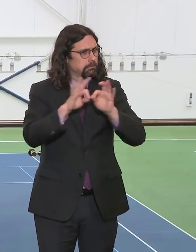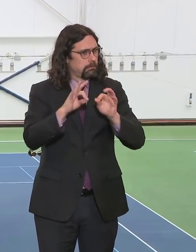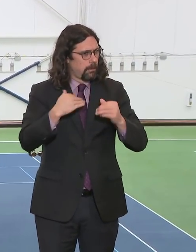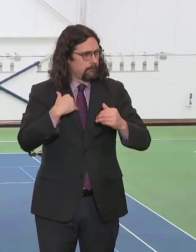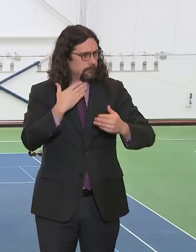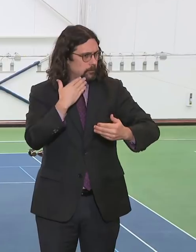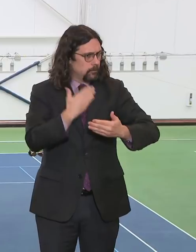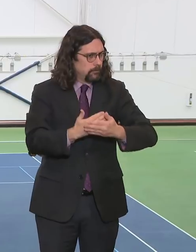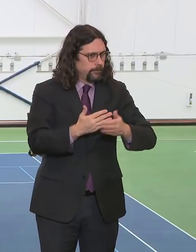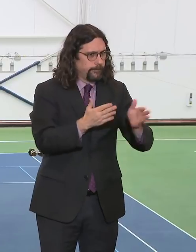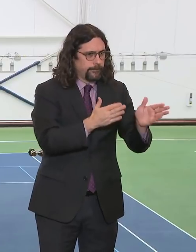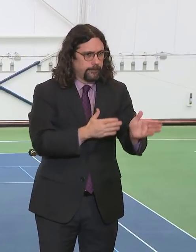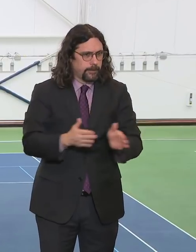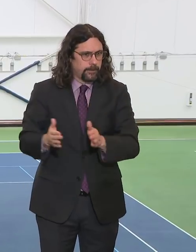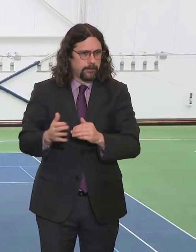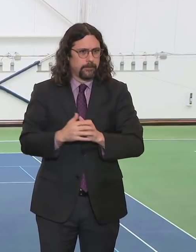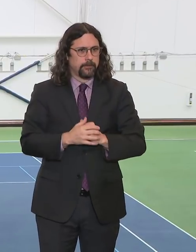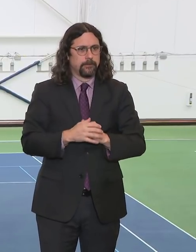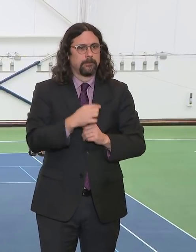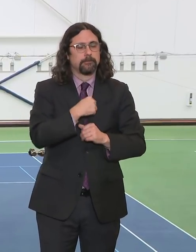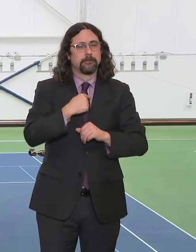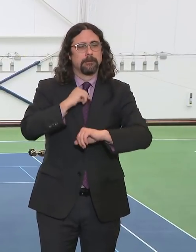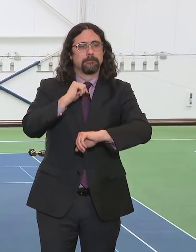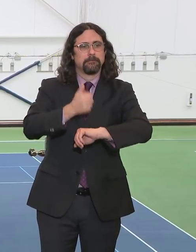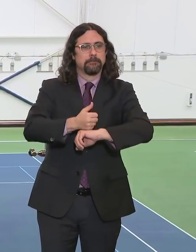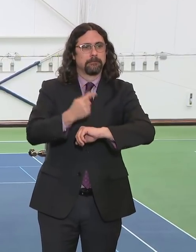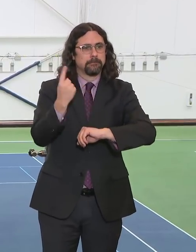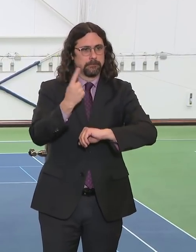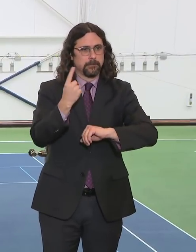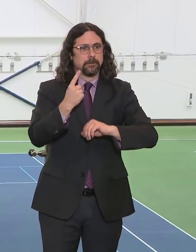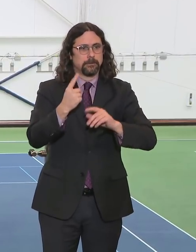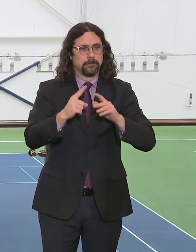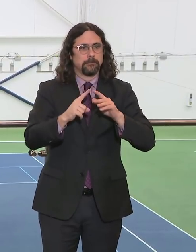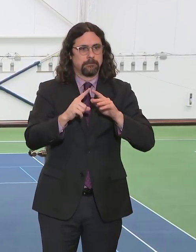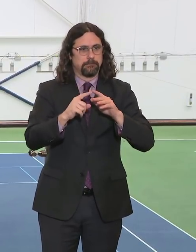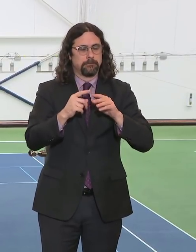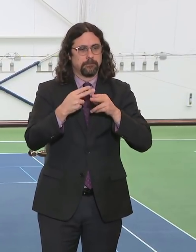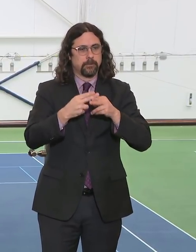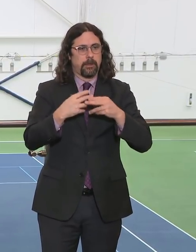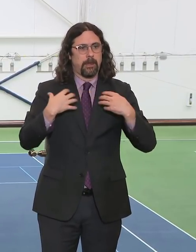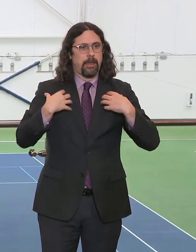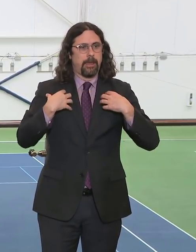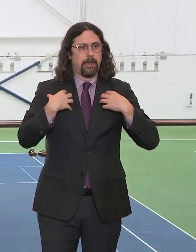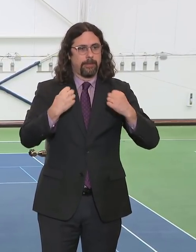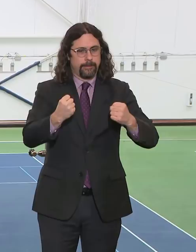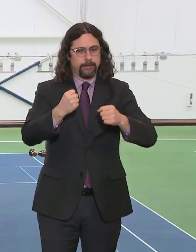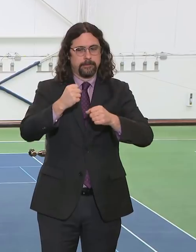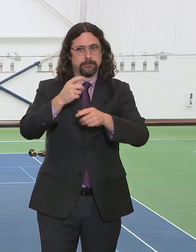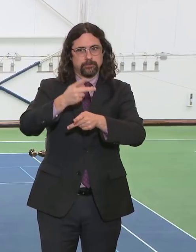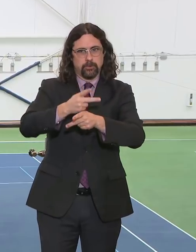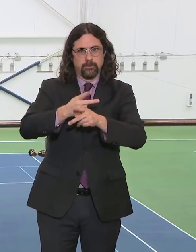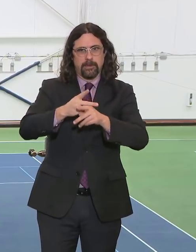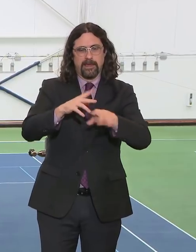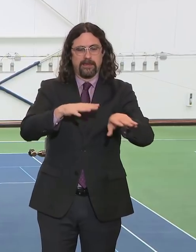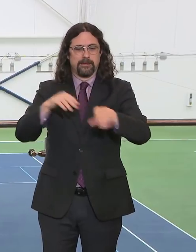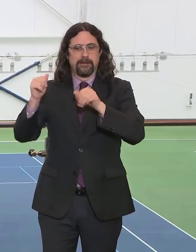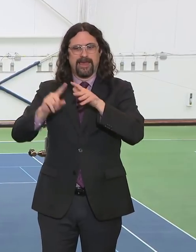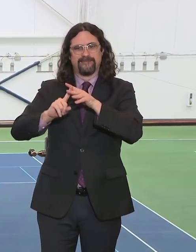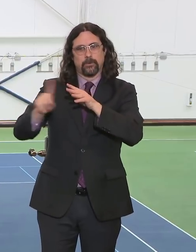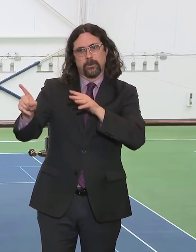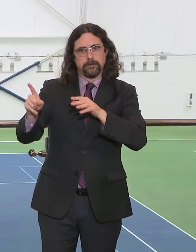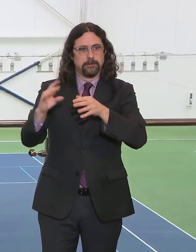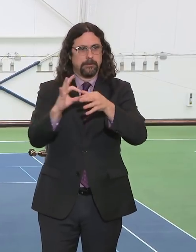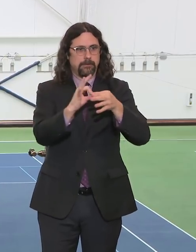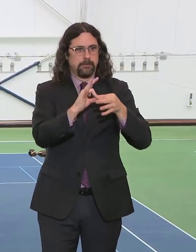evacuation coordination center, which is going to be run out of the Javits. It's actually a system that's been in place. And it's run by the state that was set up for coastal storm evacuations.